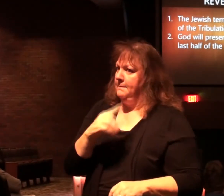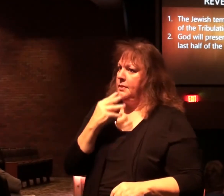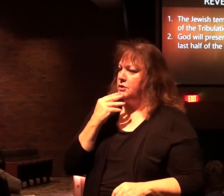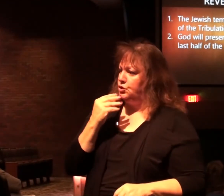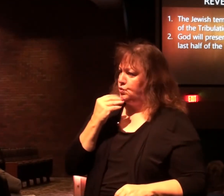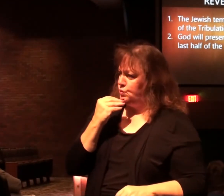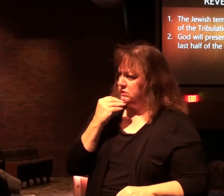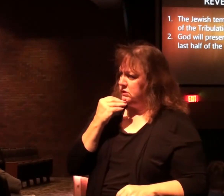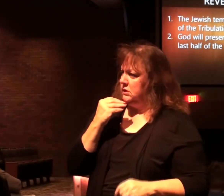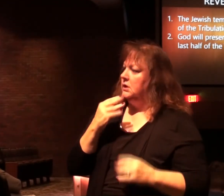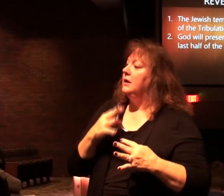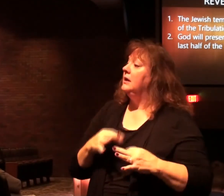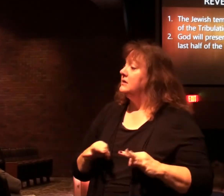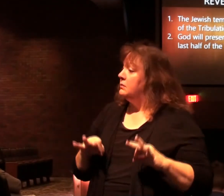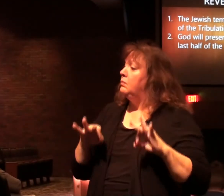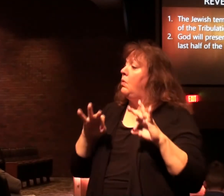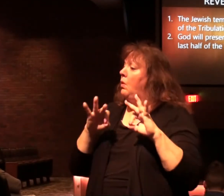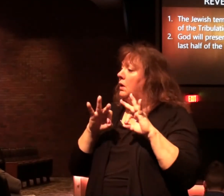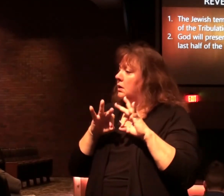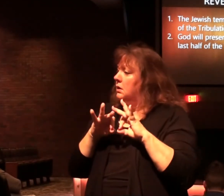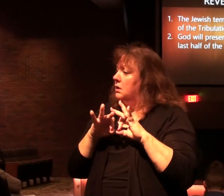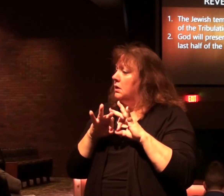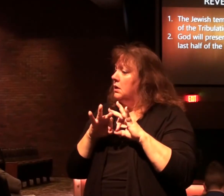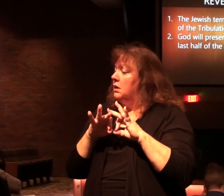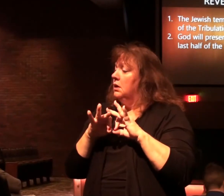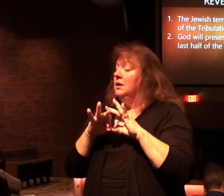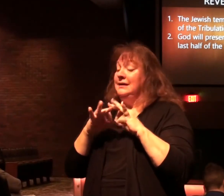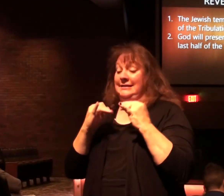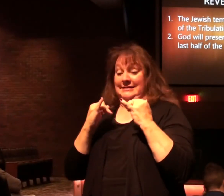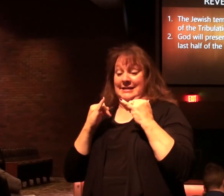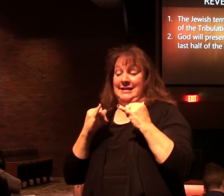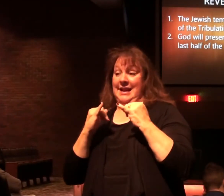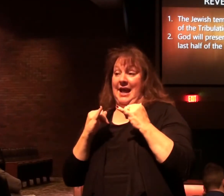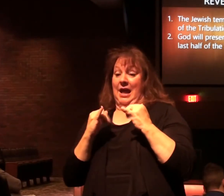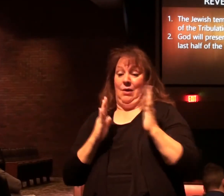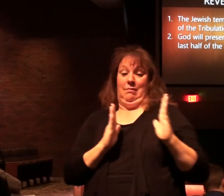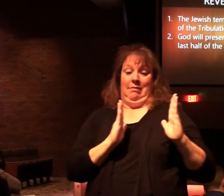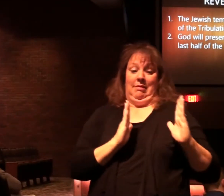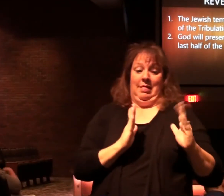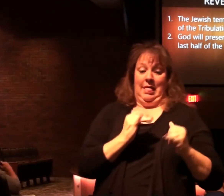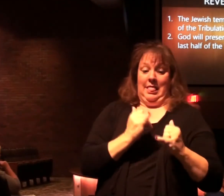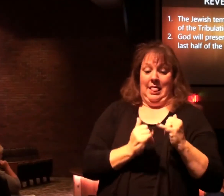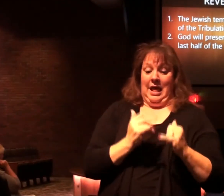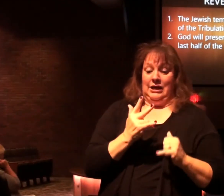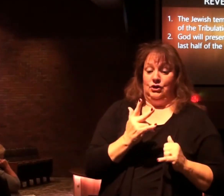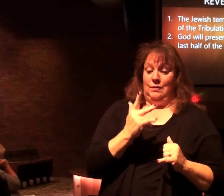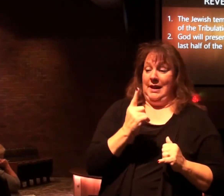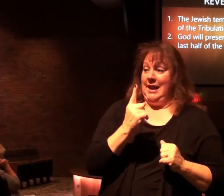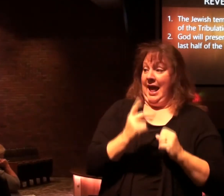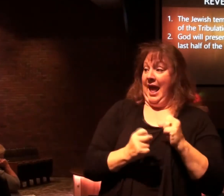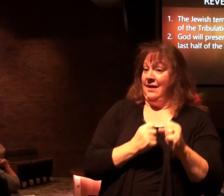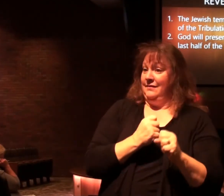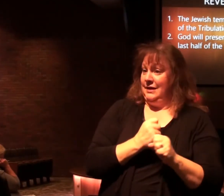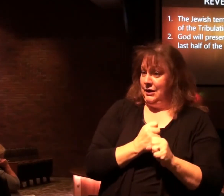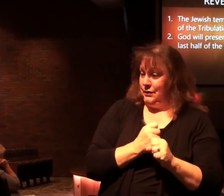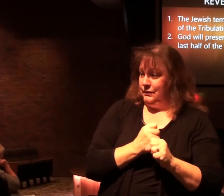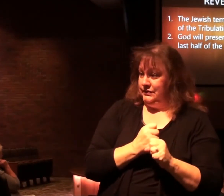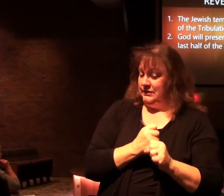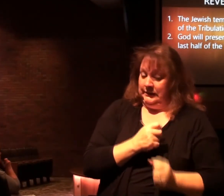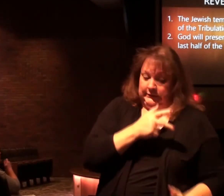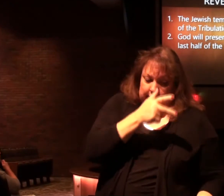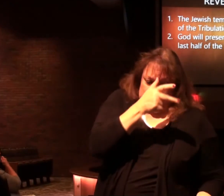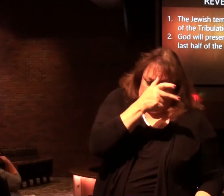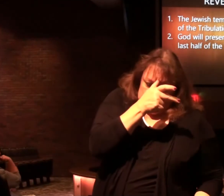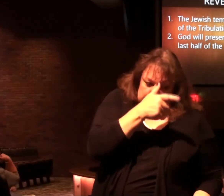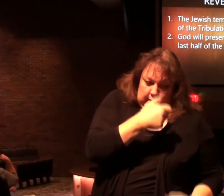That's important because we are moving into now three and a half years when the devil